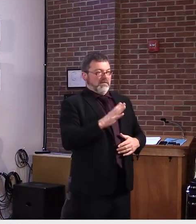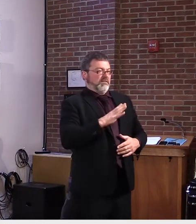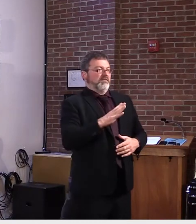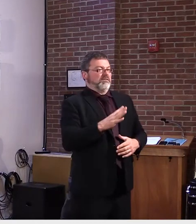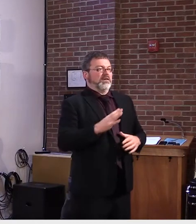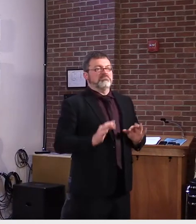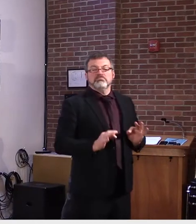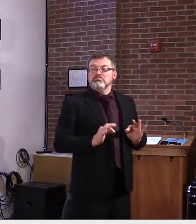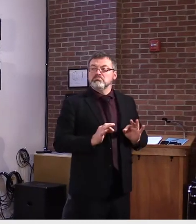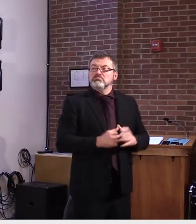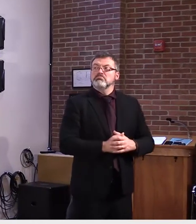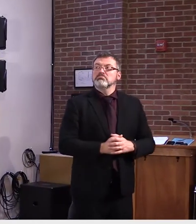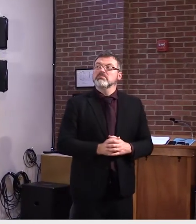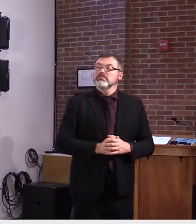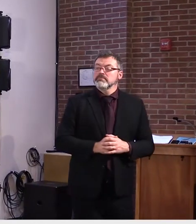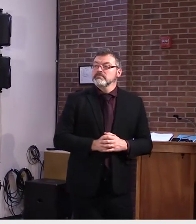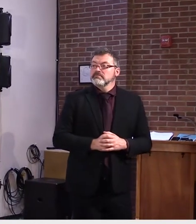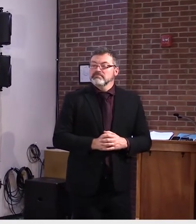Thank you very much.